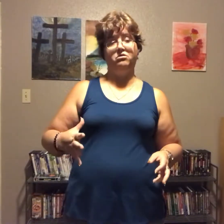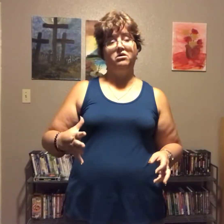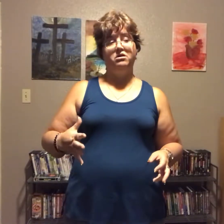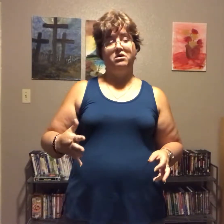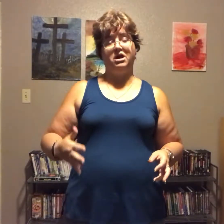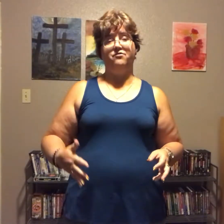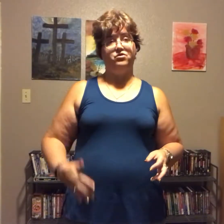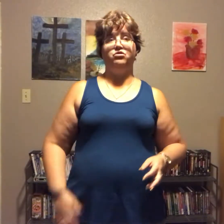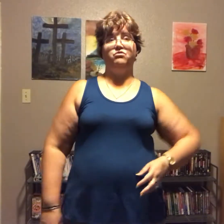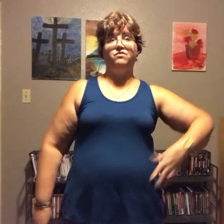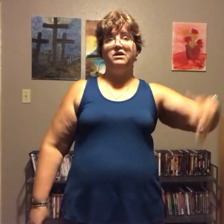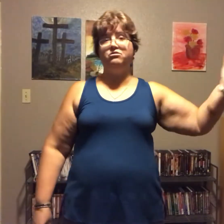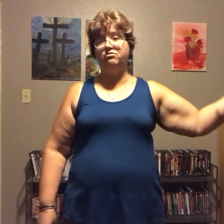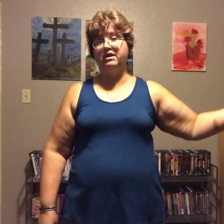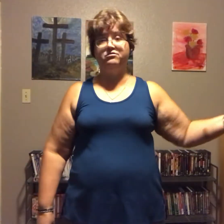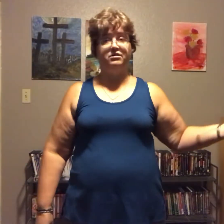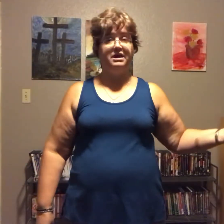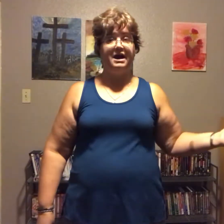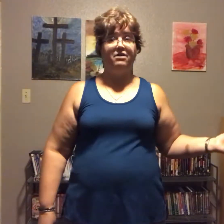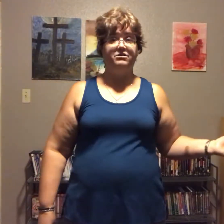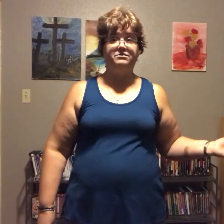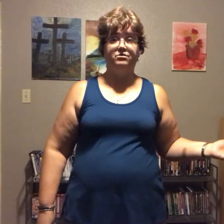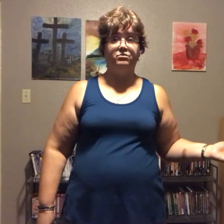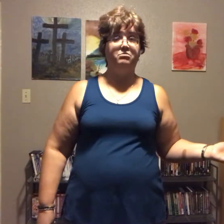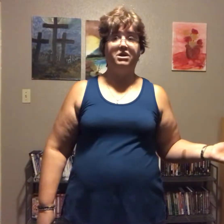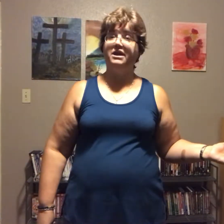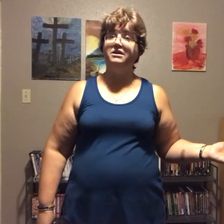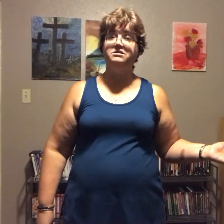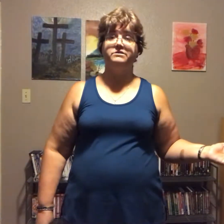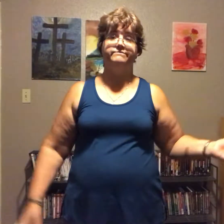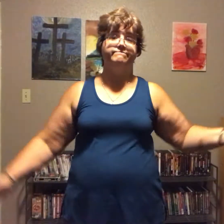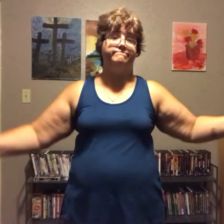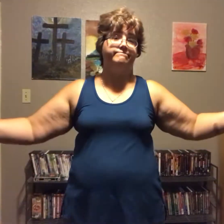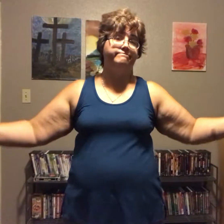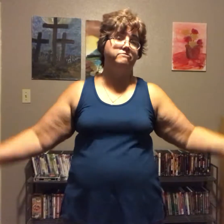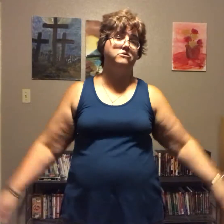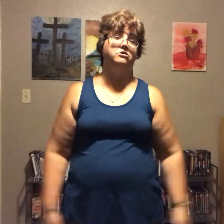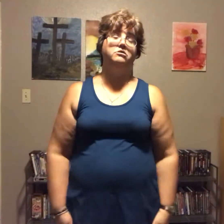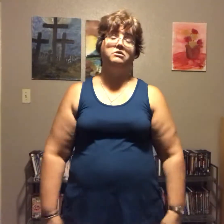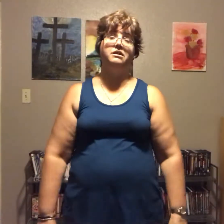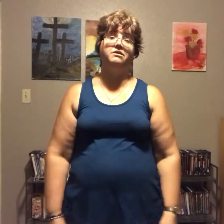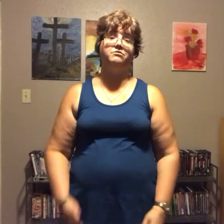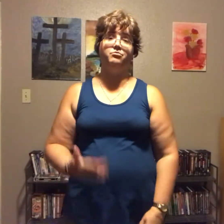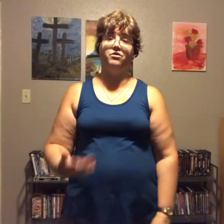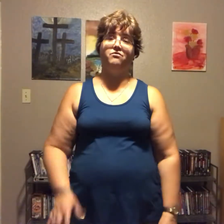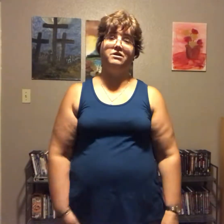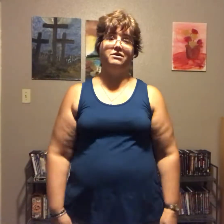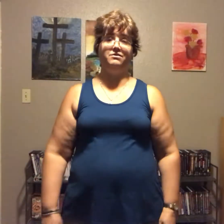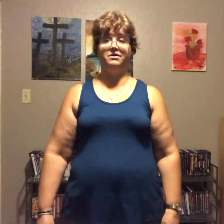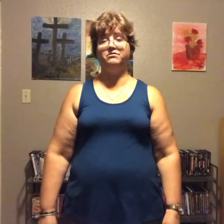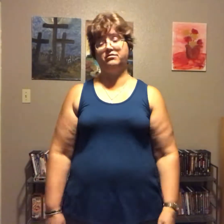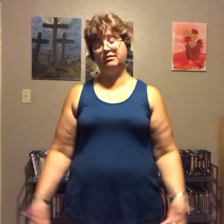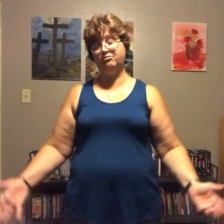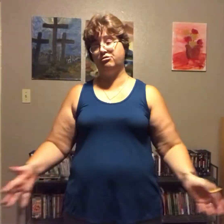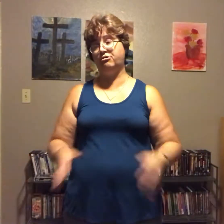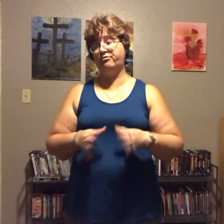after you've ate two thousand calories on one plate that doesn't profit anything so you know